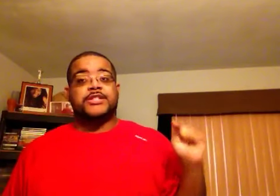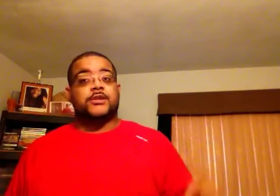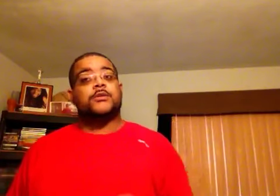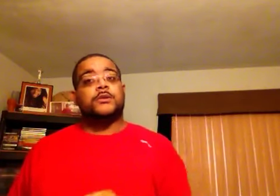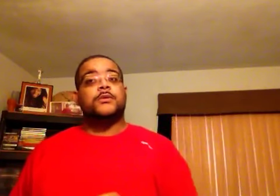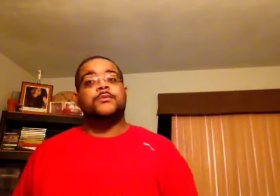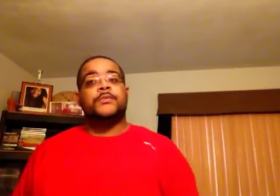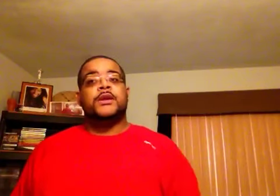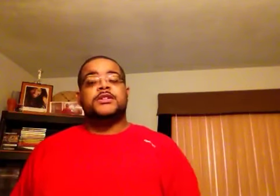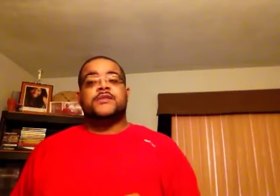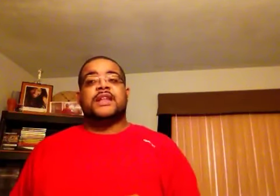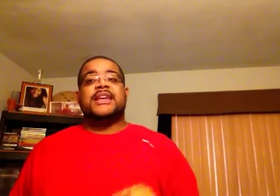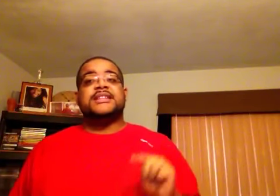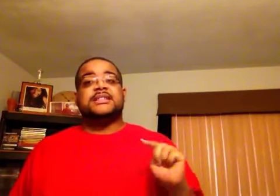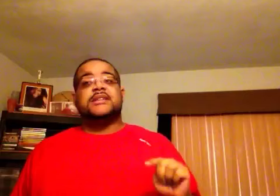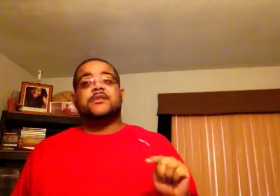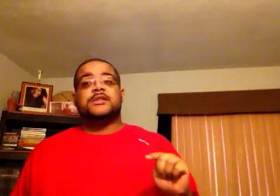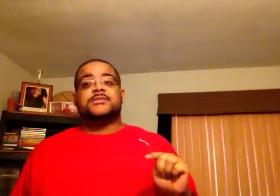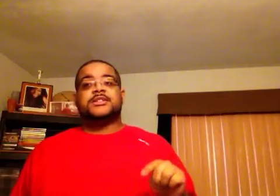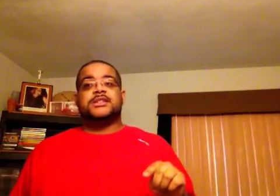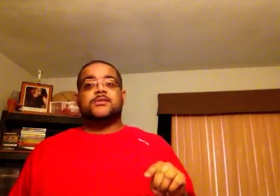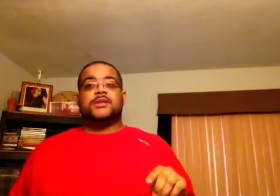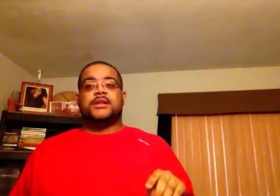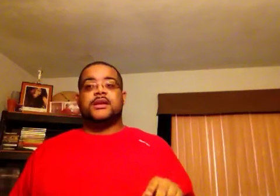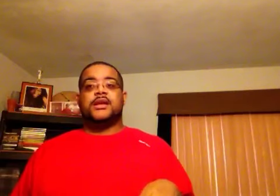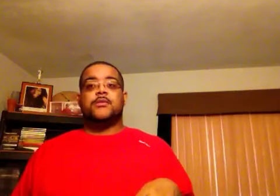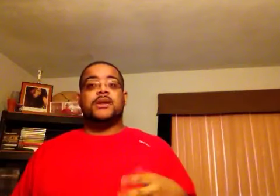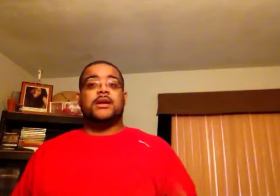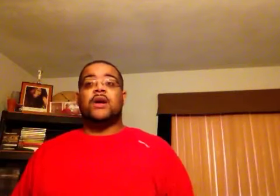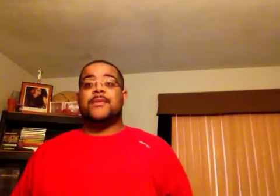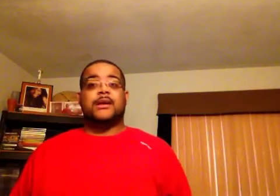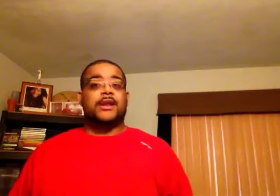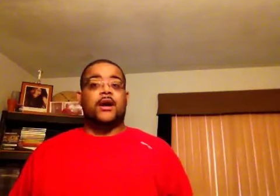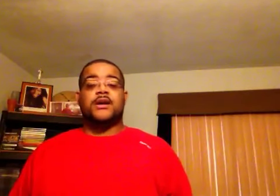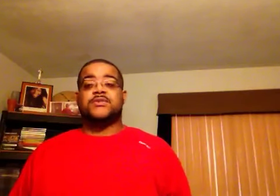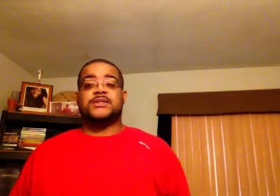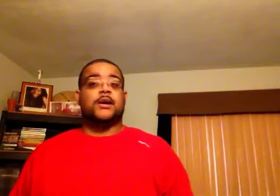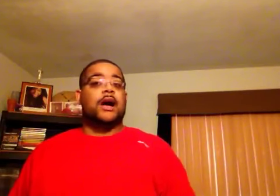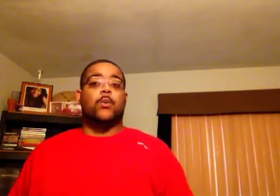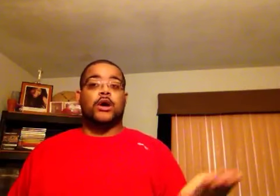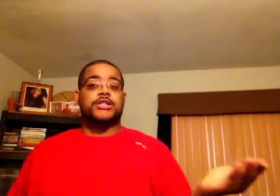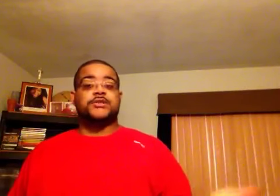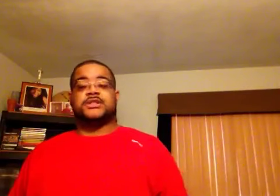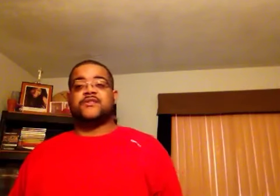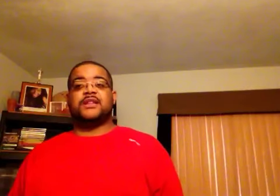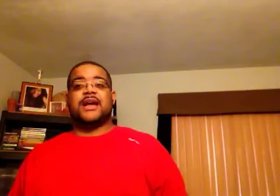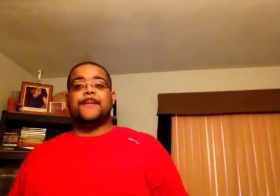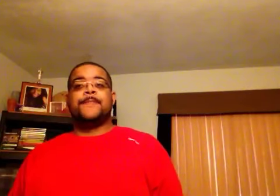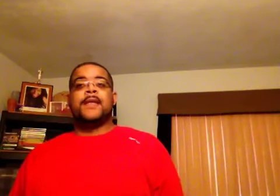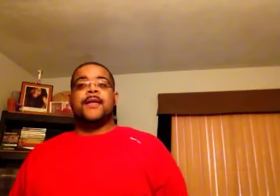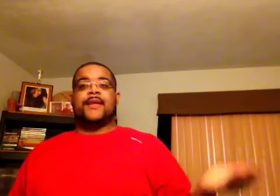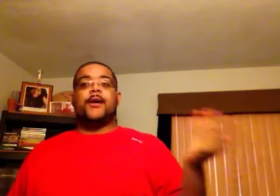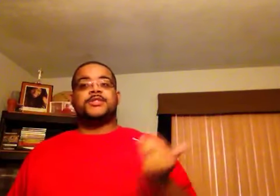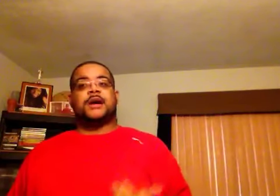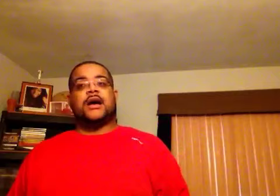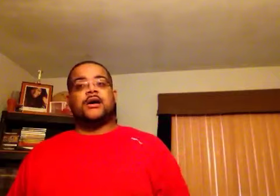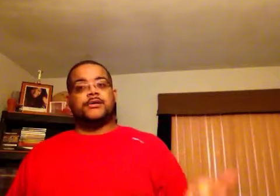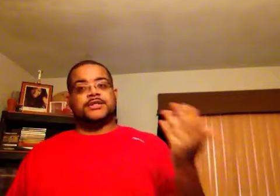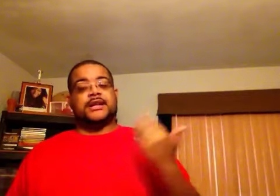in general? Do you feel like he delivered, especially with him being a Grammy-nominated artist for the song I Want You? Did you feel like that helped you out, understand